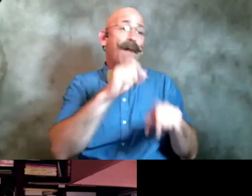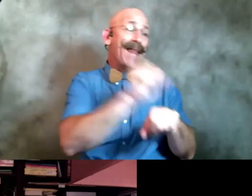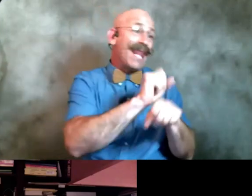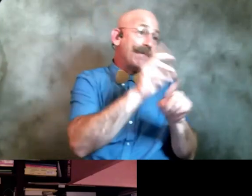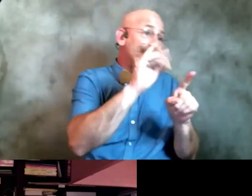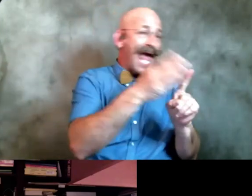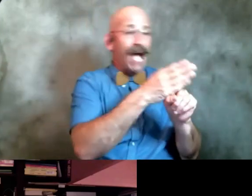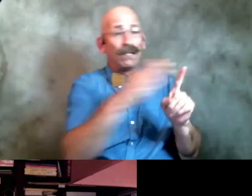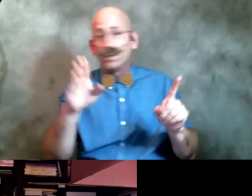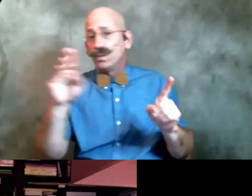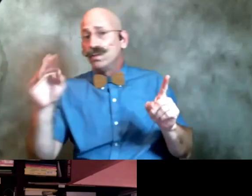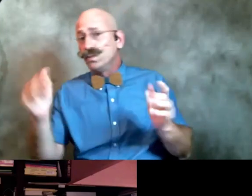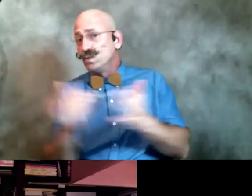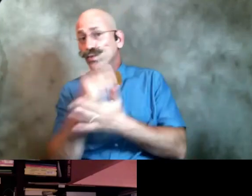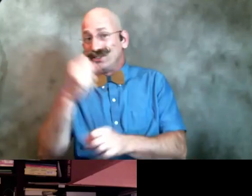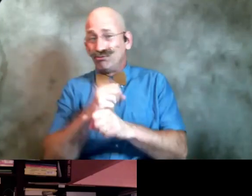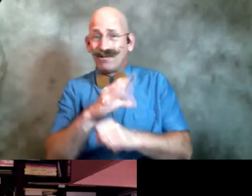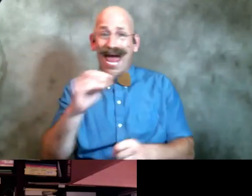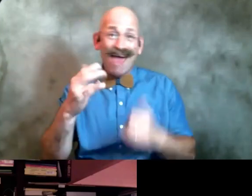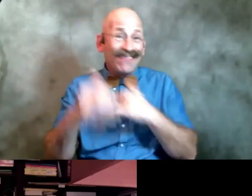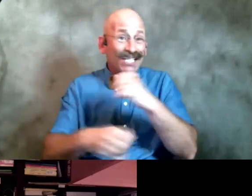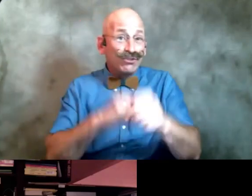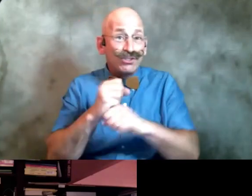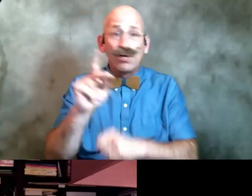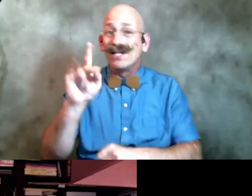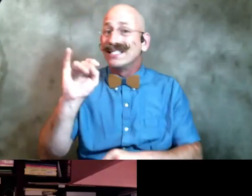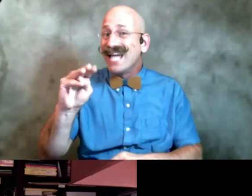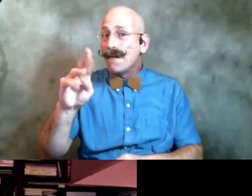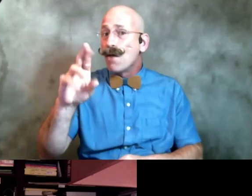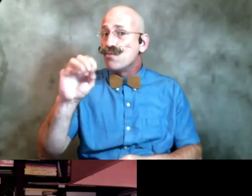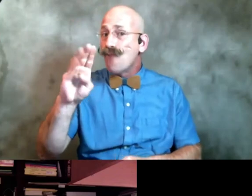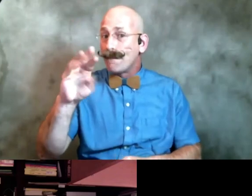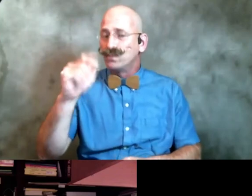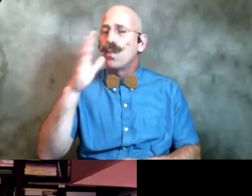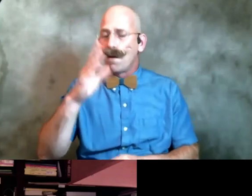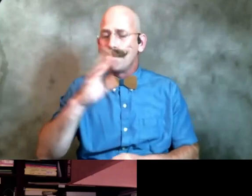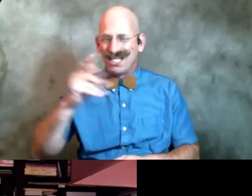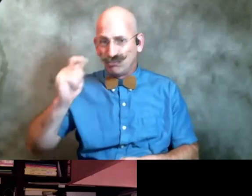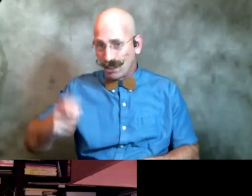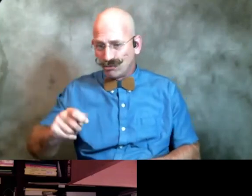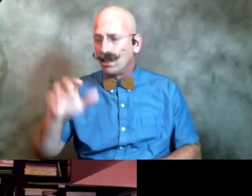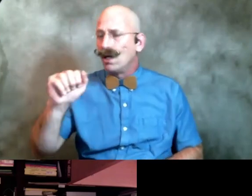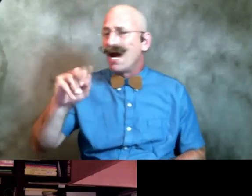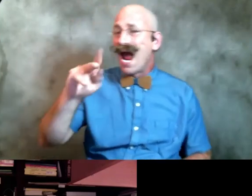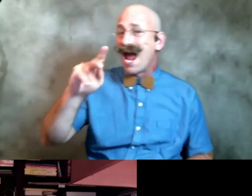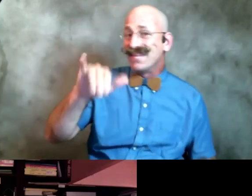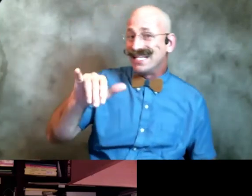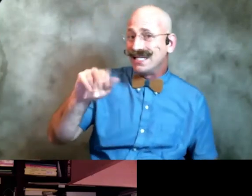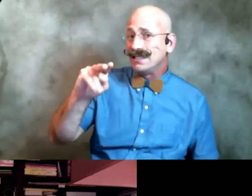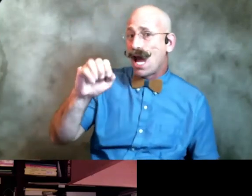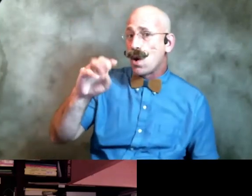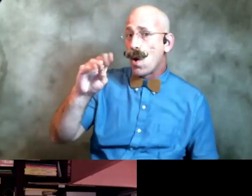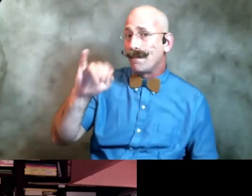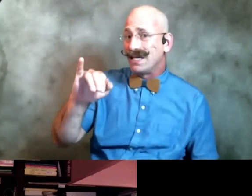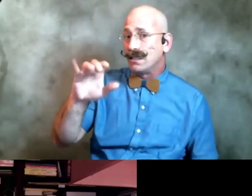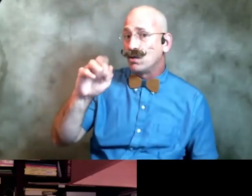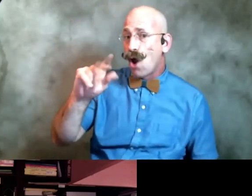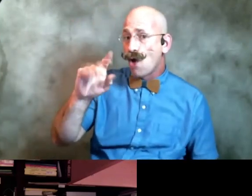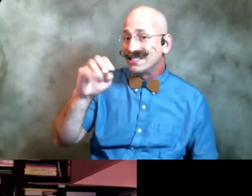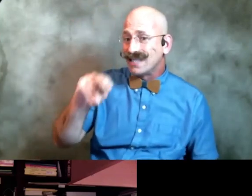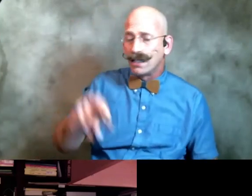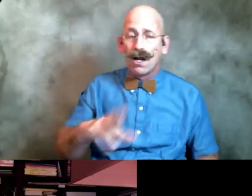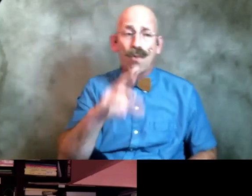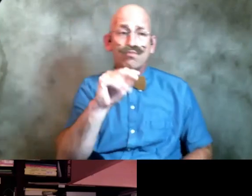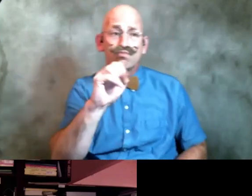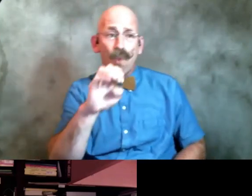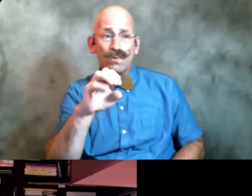very fortunate that kim roberts is going to be our judge nancy naomi carlson uh rose salari and katherine young have all done